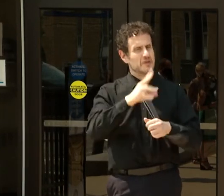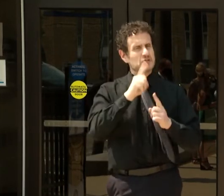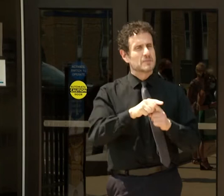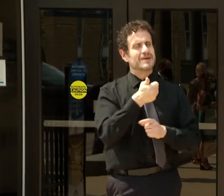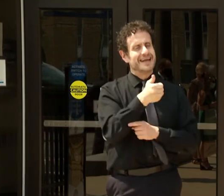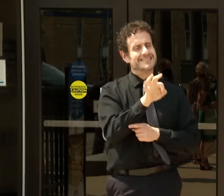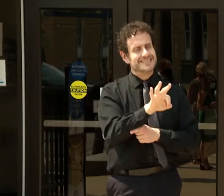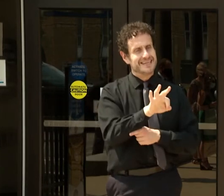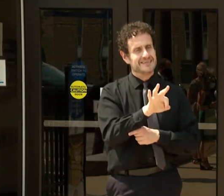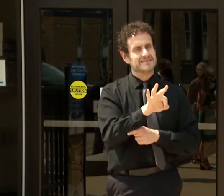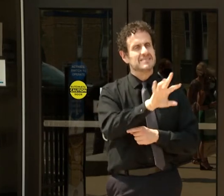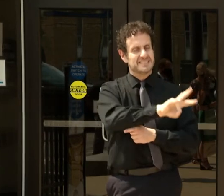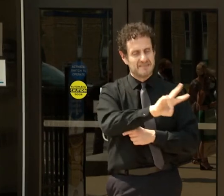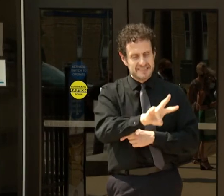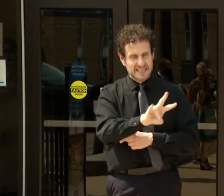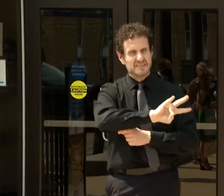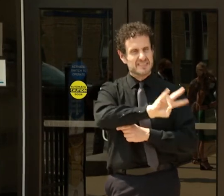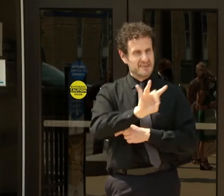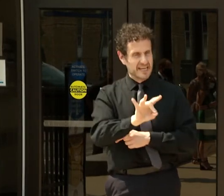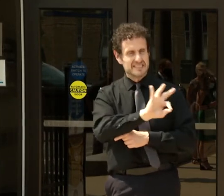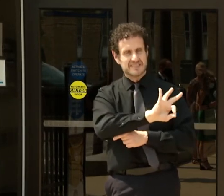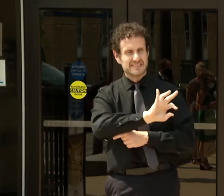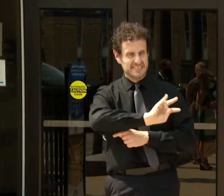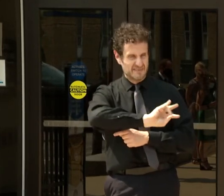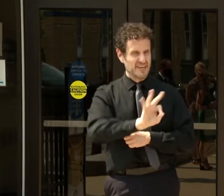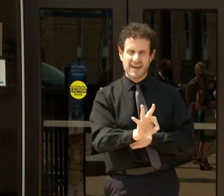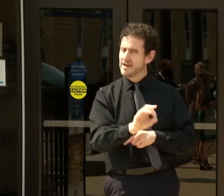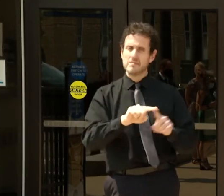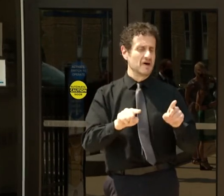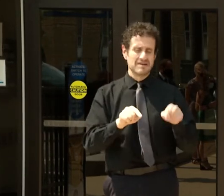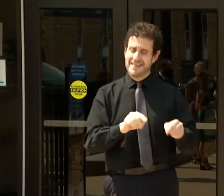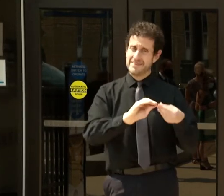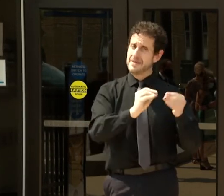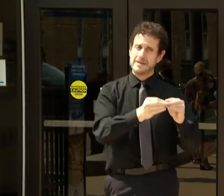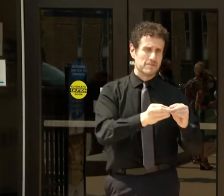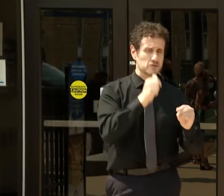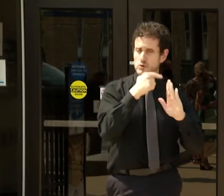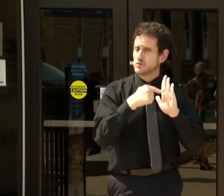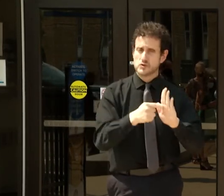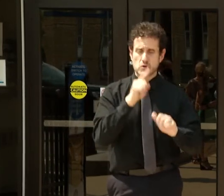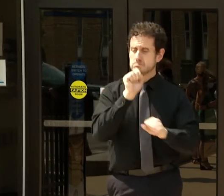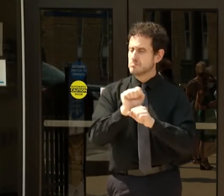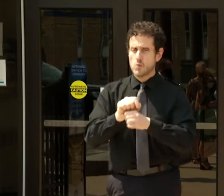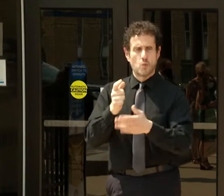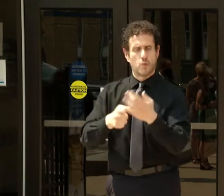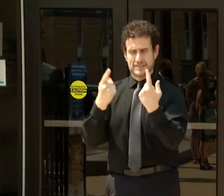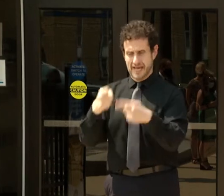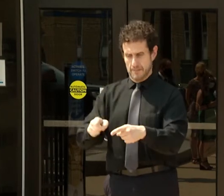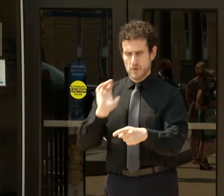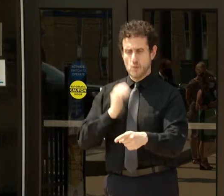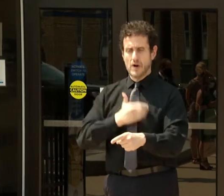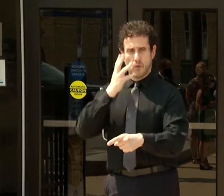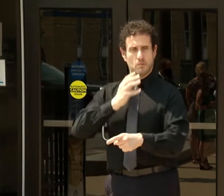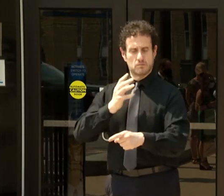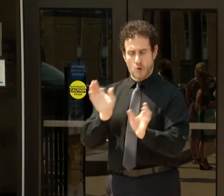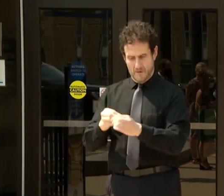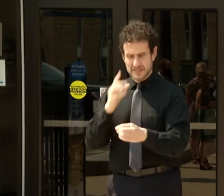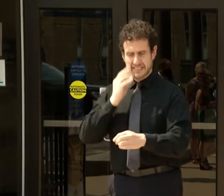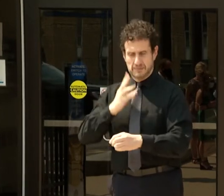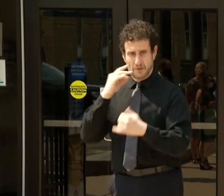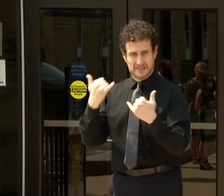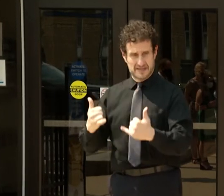late 70s, the raw numbers do not give us a true picture of what our office experienced.